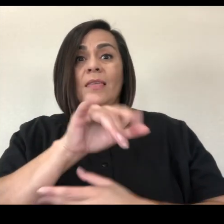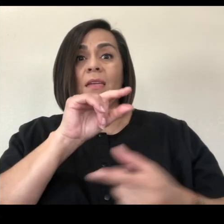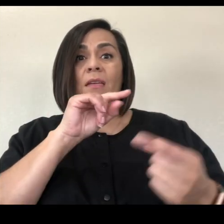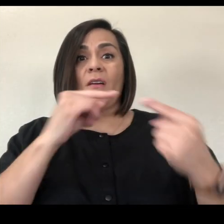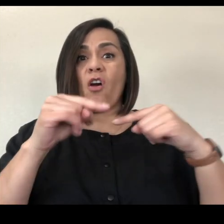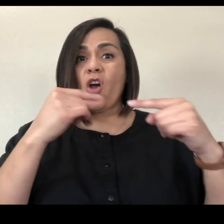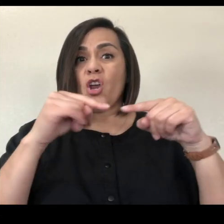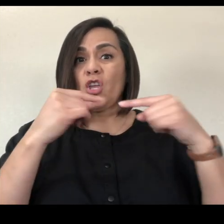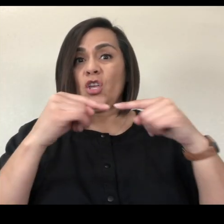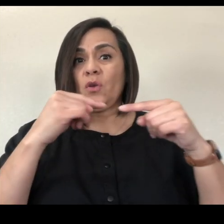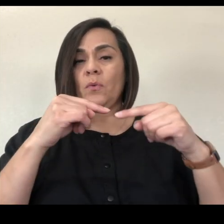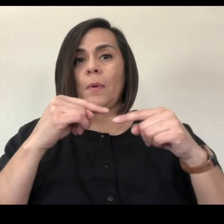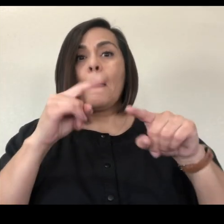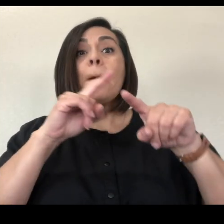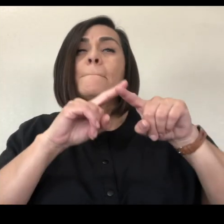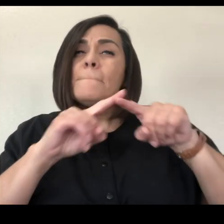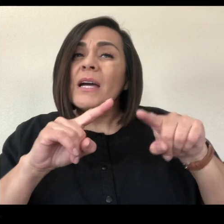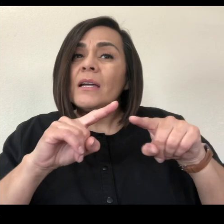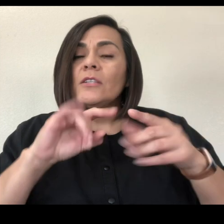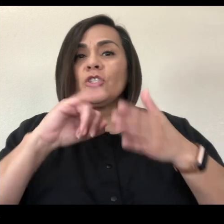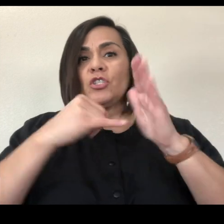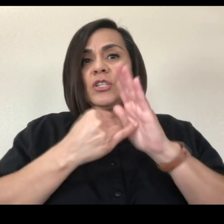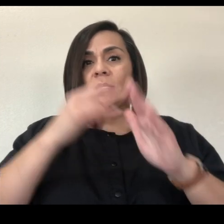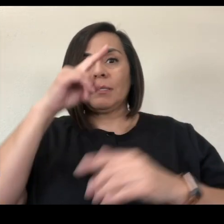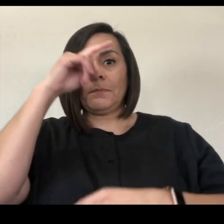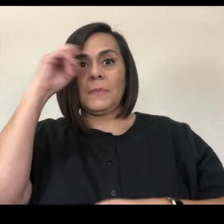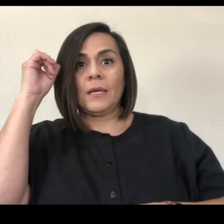because you fight doesn't mean you have to stop being friends.